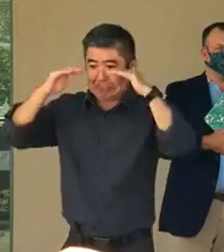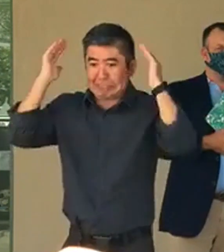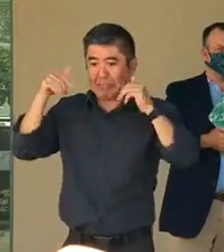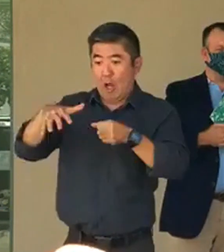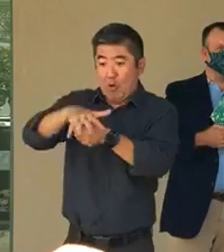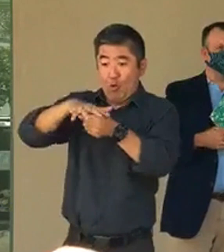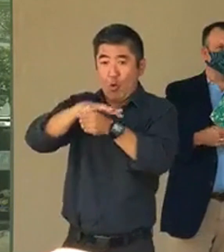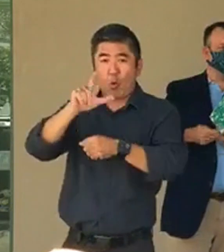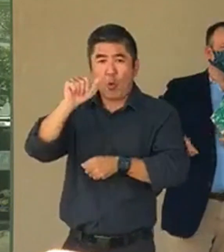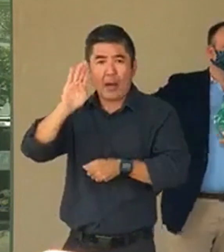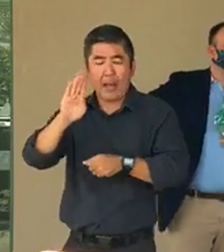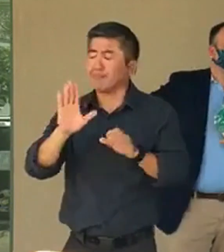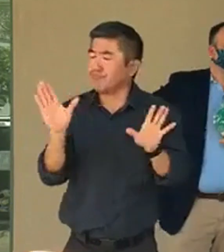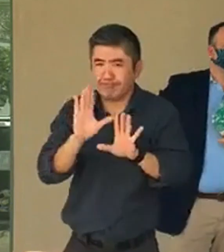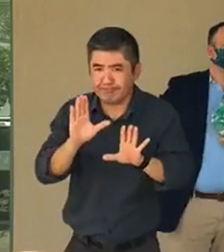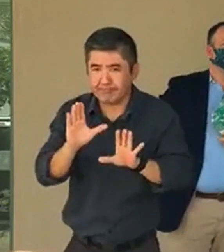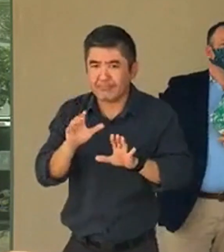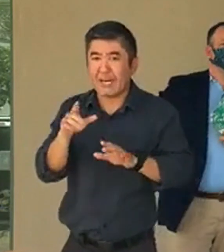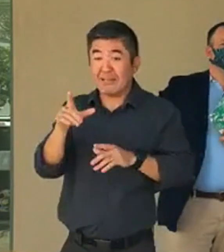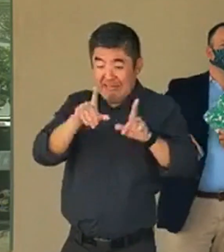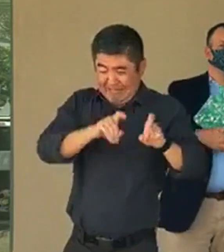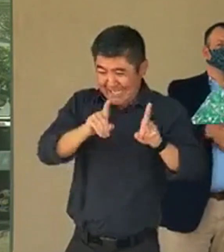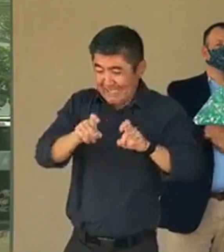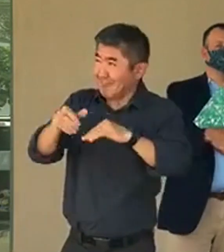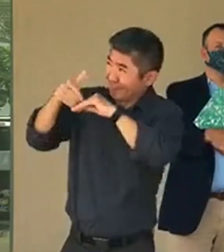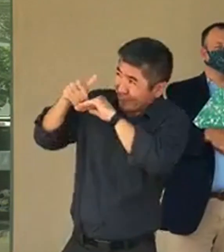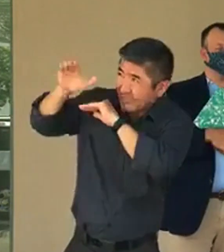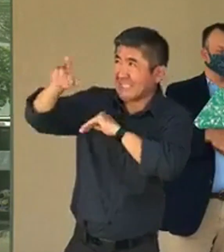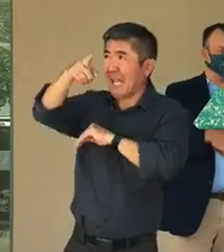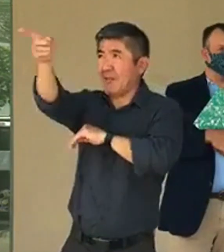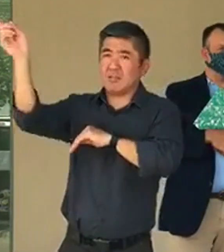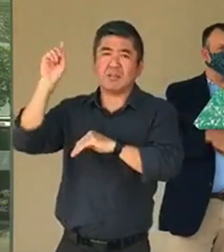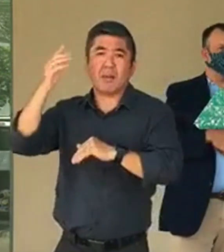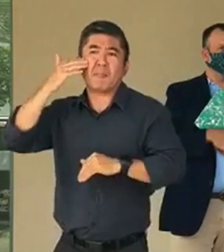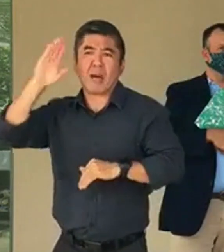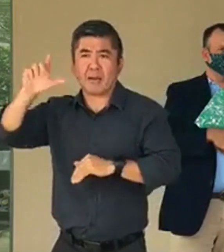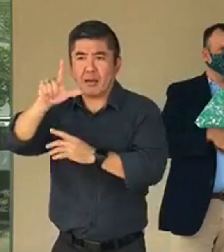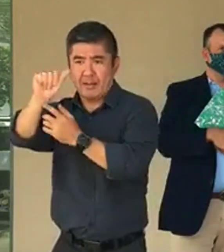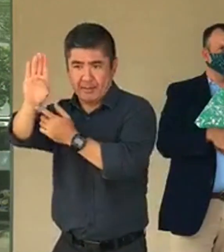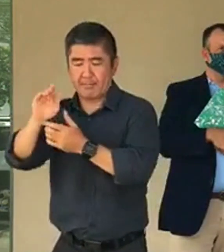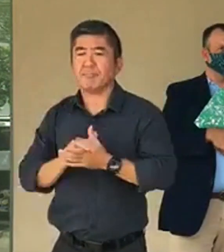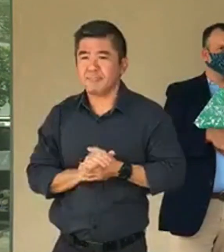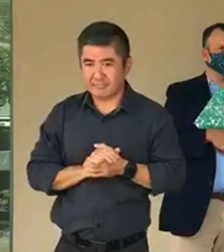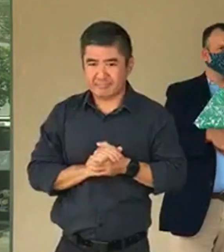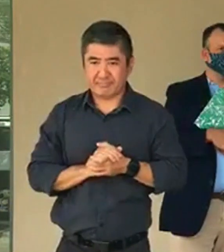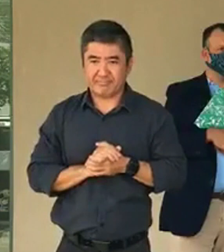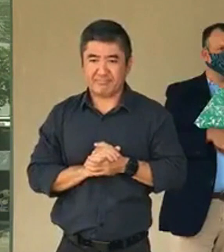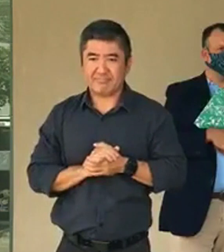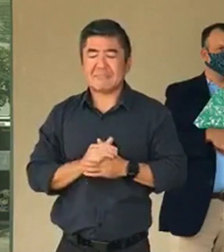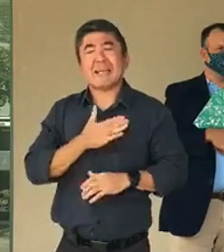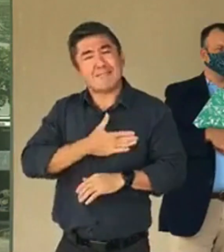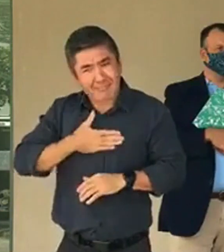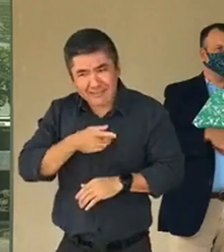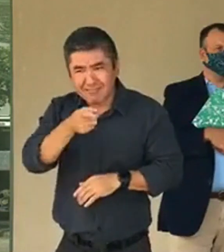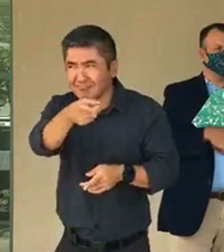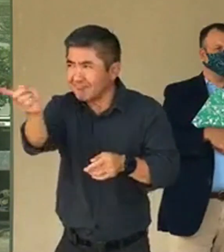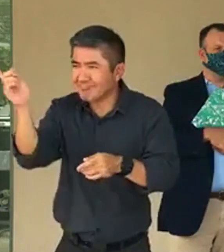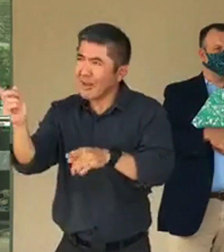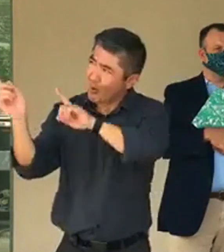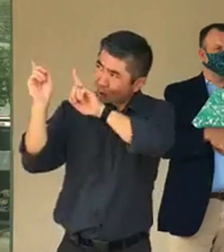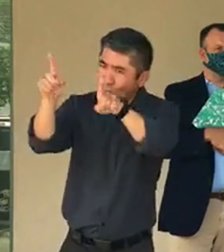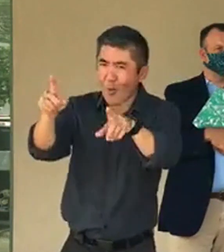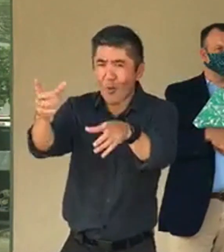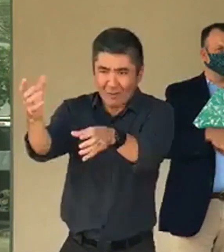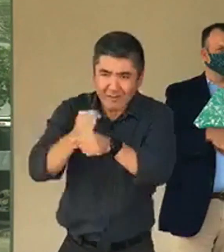here for testing. We want to make sure this is truly surge testing. So please get tested over the next two